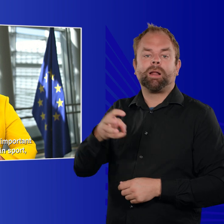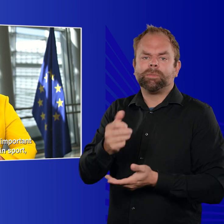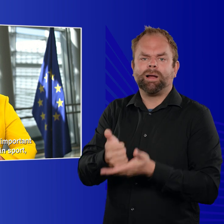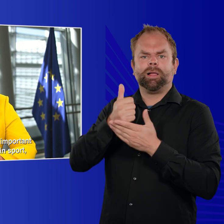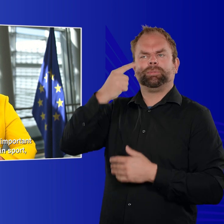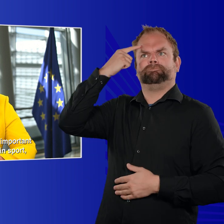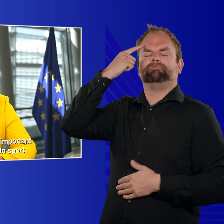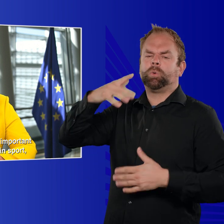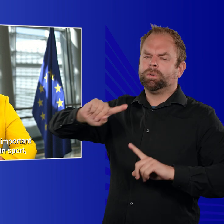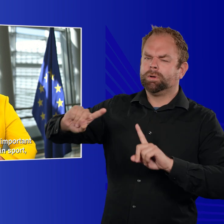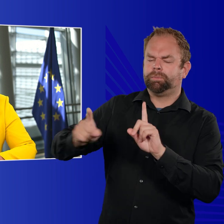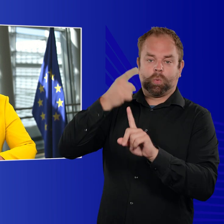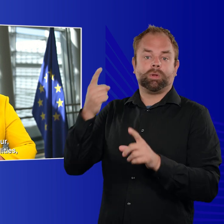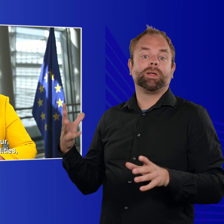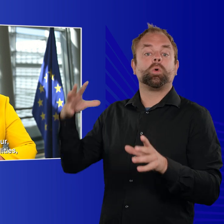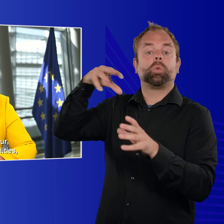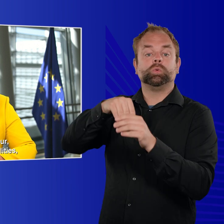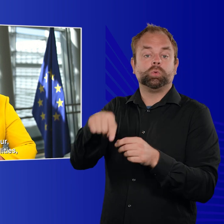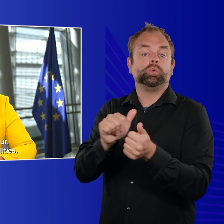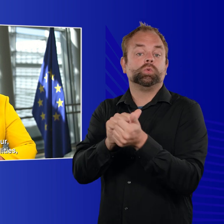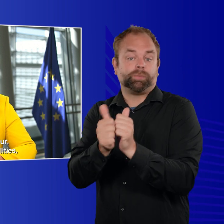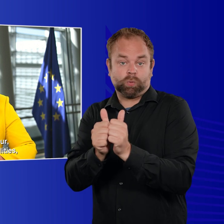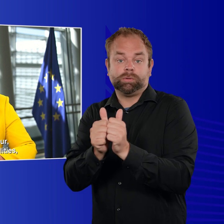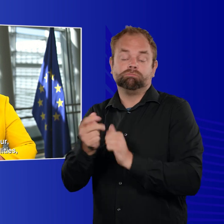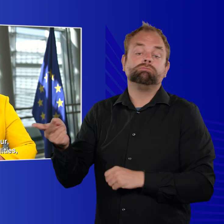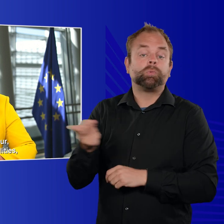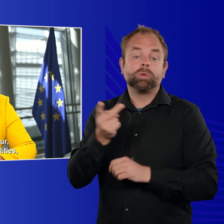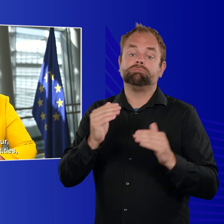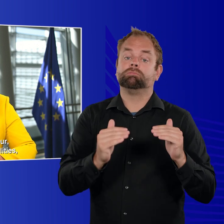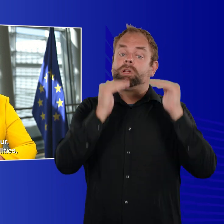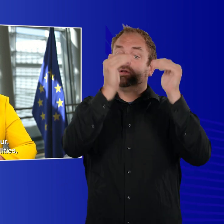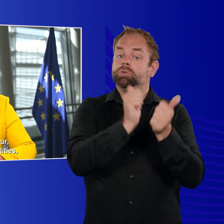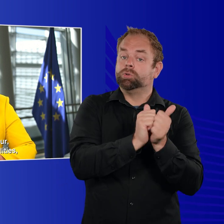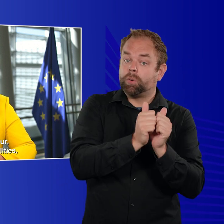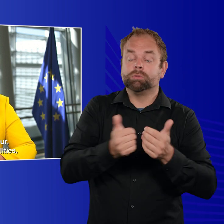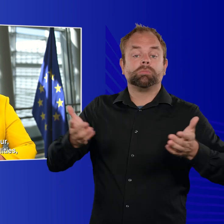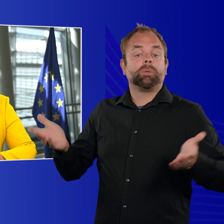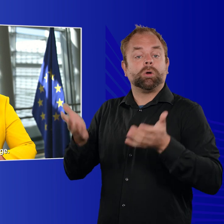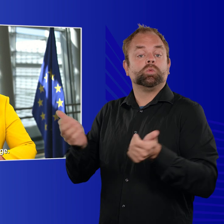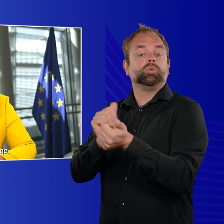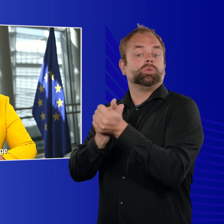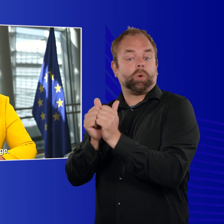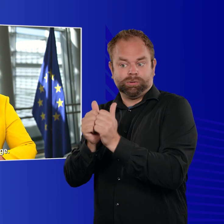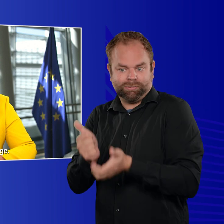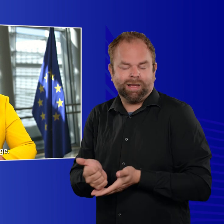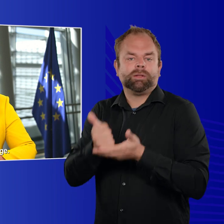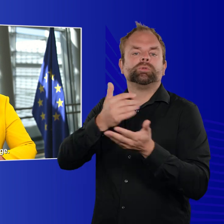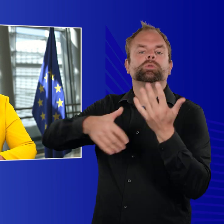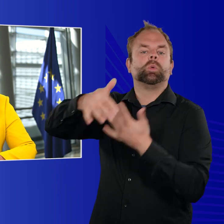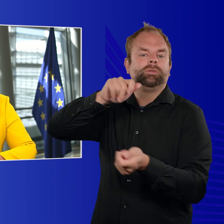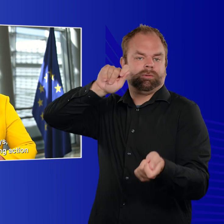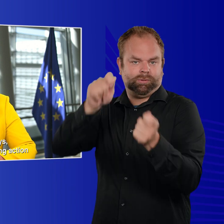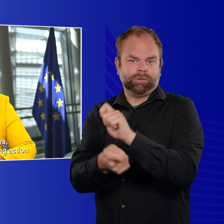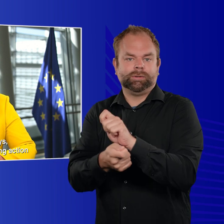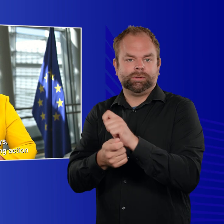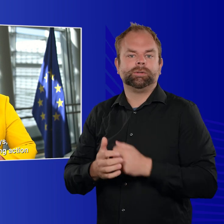is to promote inclusion in sport, both elite and amateur, for persons with disabilities to affect social change.